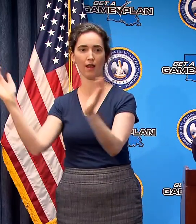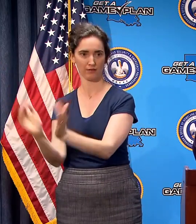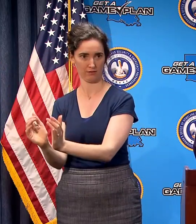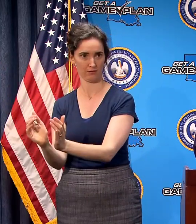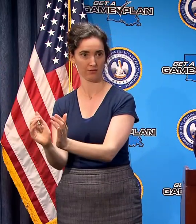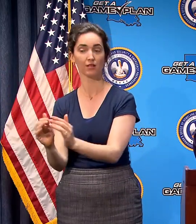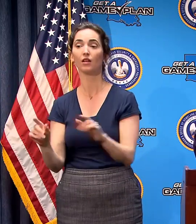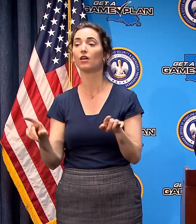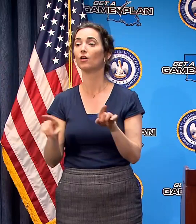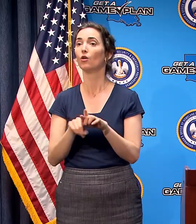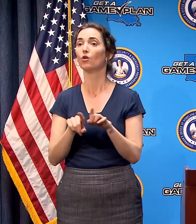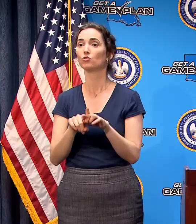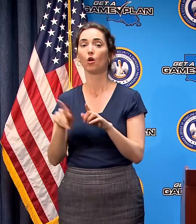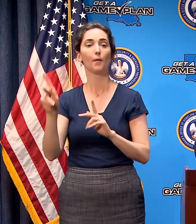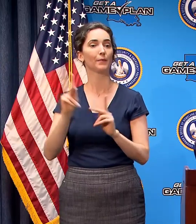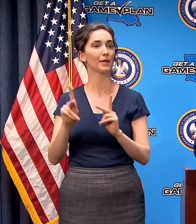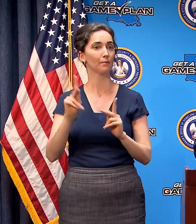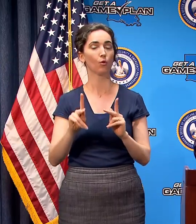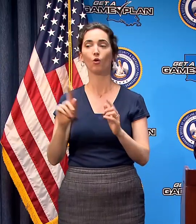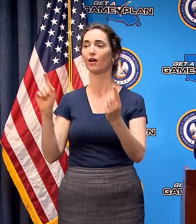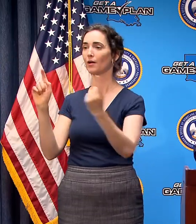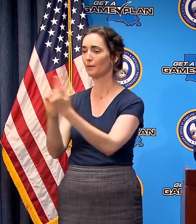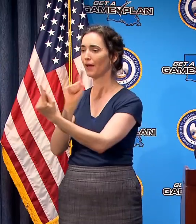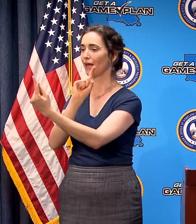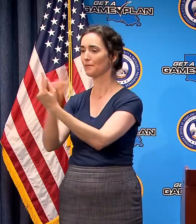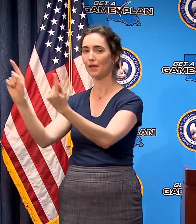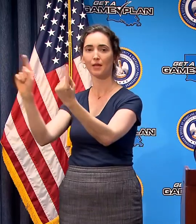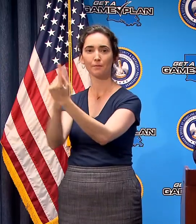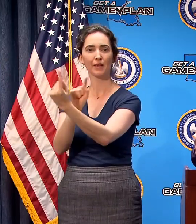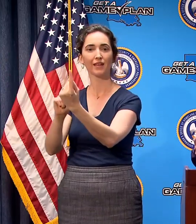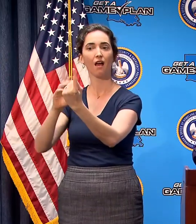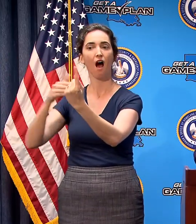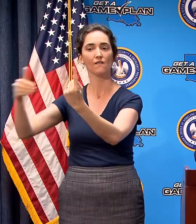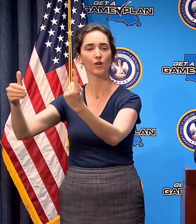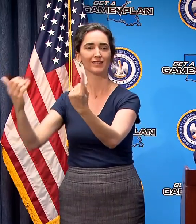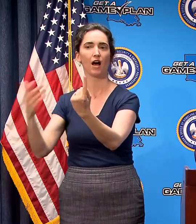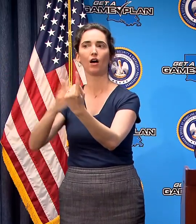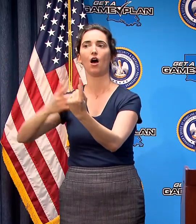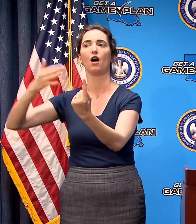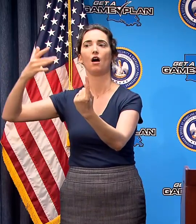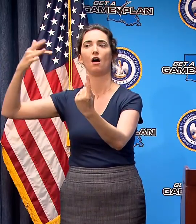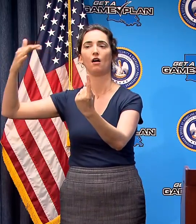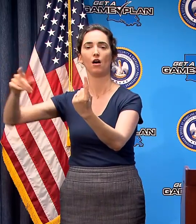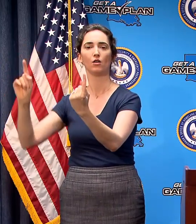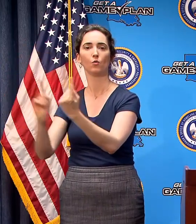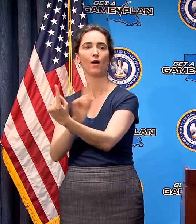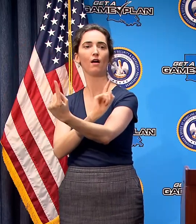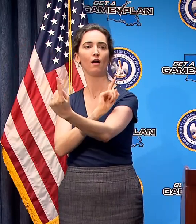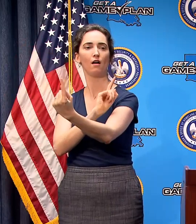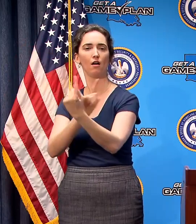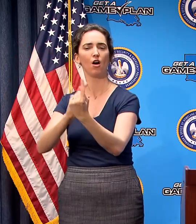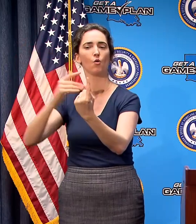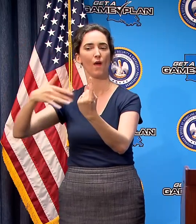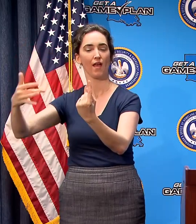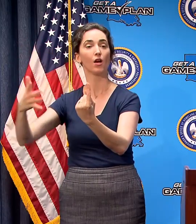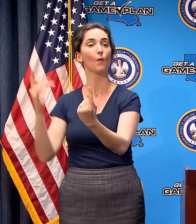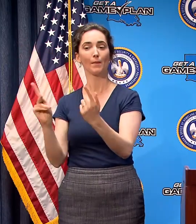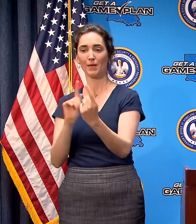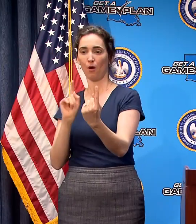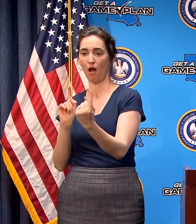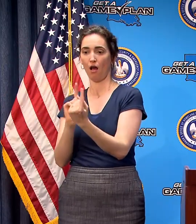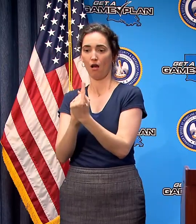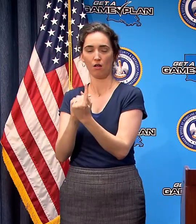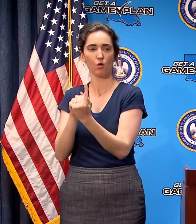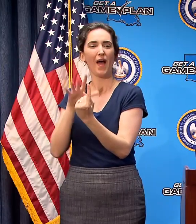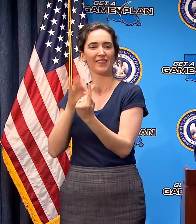frequency with which people come into contact with others that is how this virus is spread it